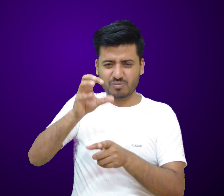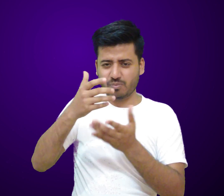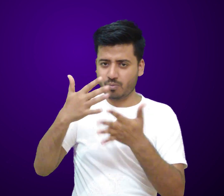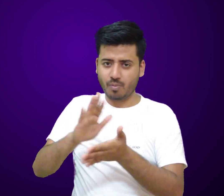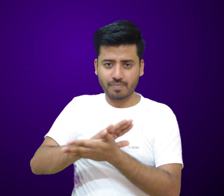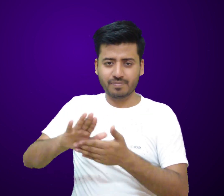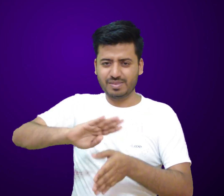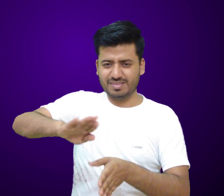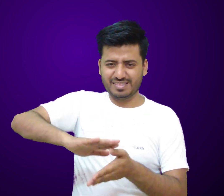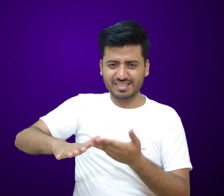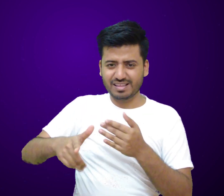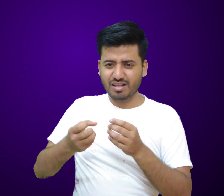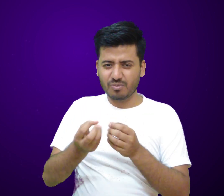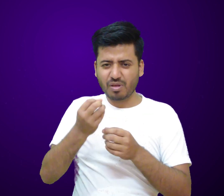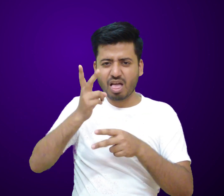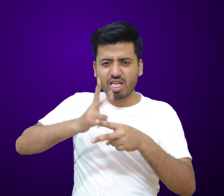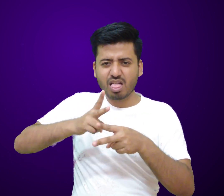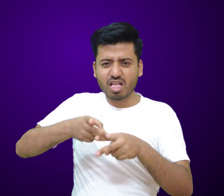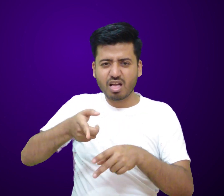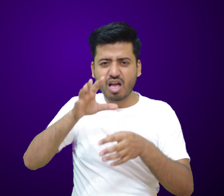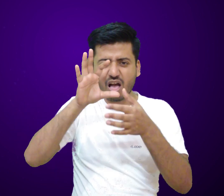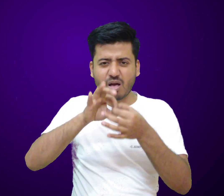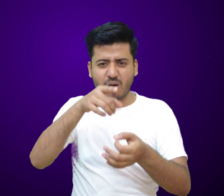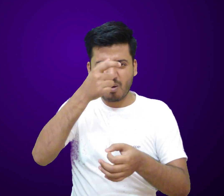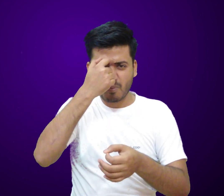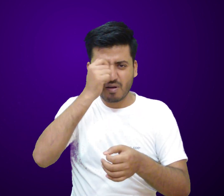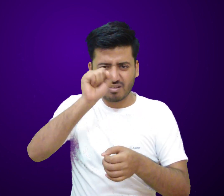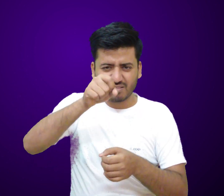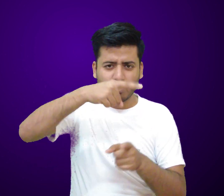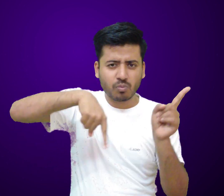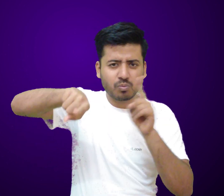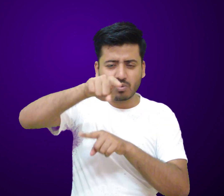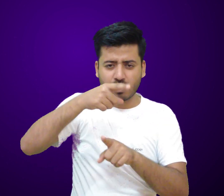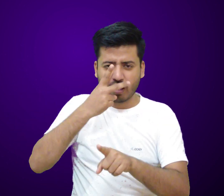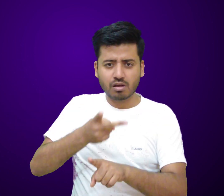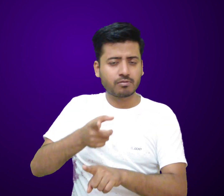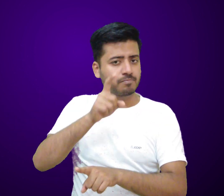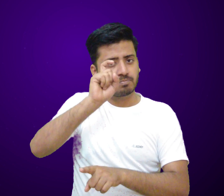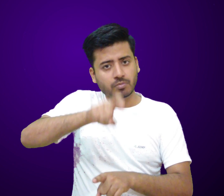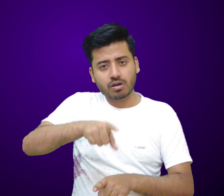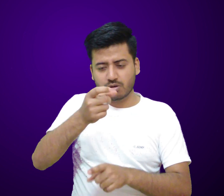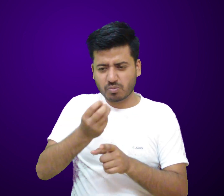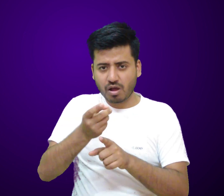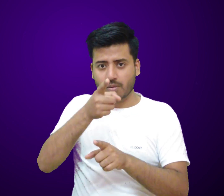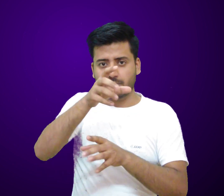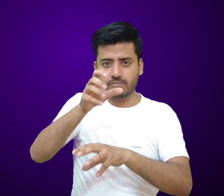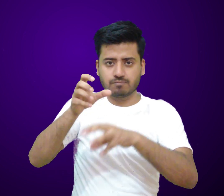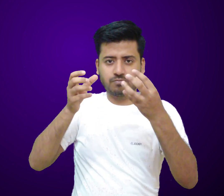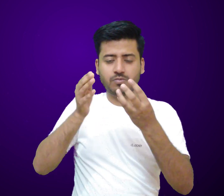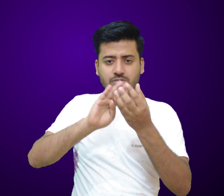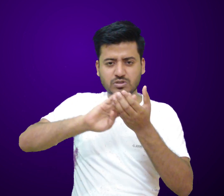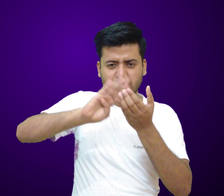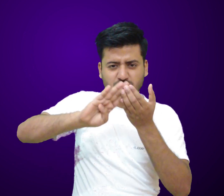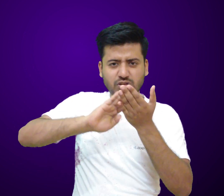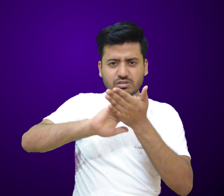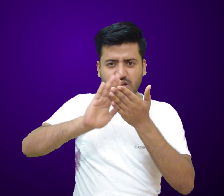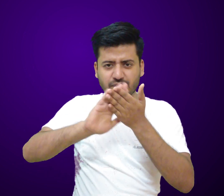roti? As per a 2015 study published in the journal Environmental Science and Technology, natural gas